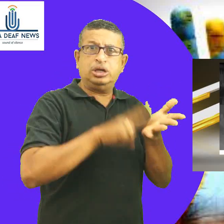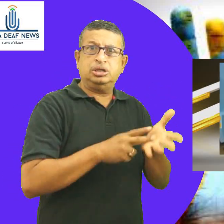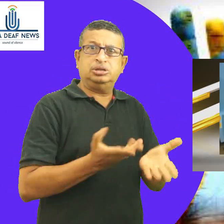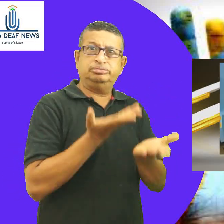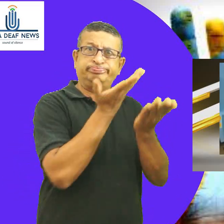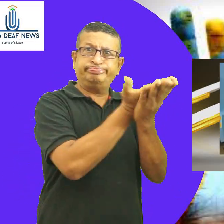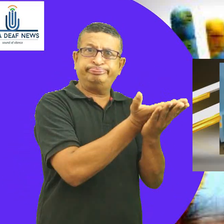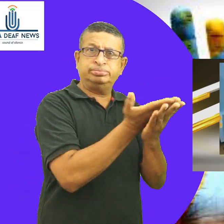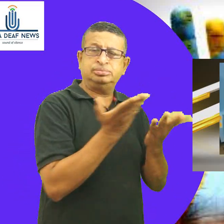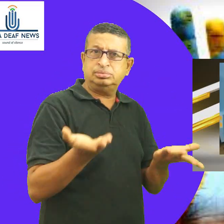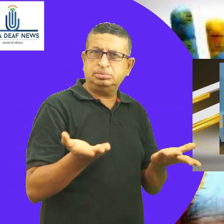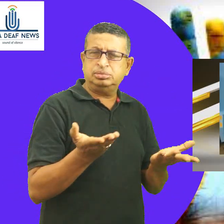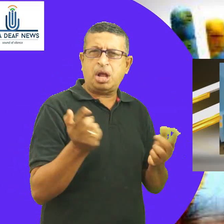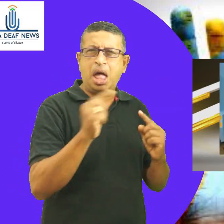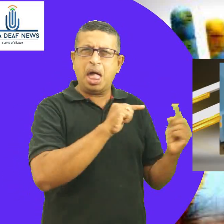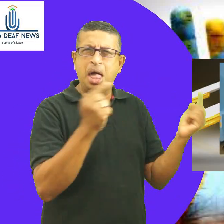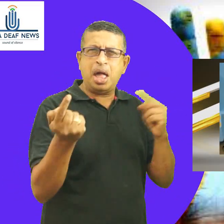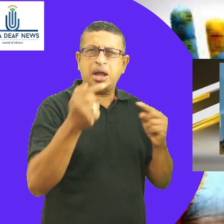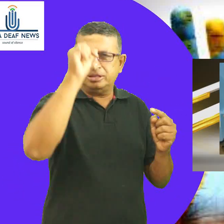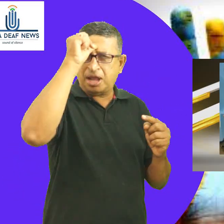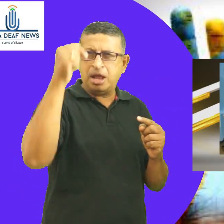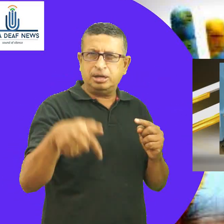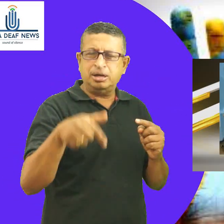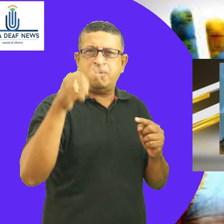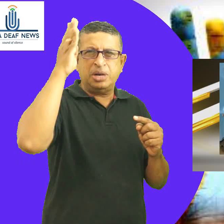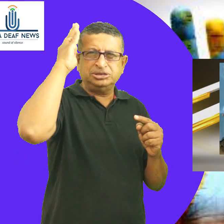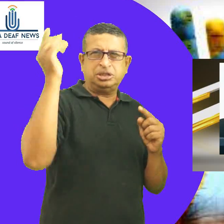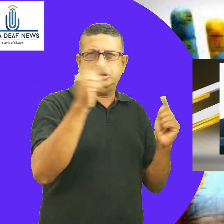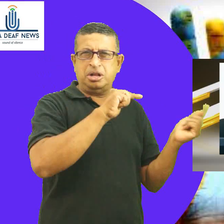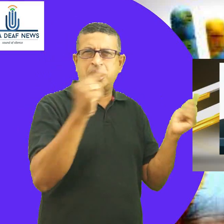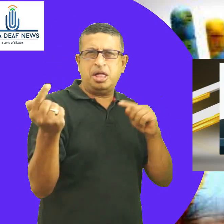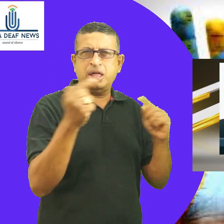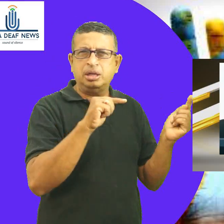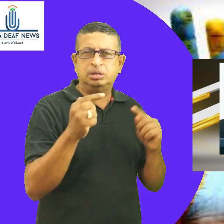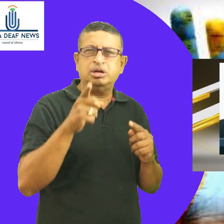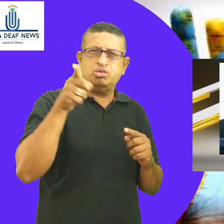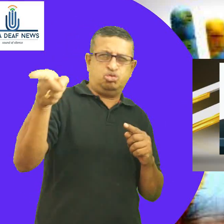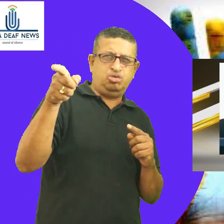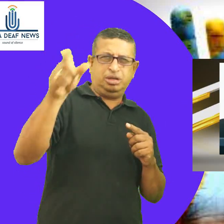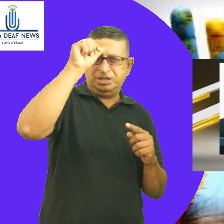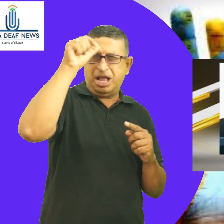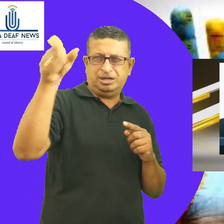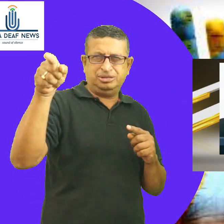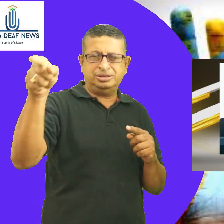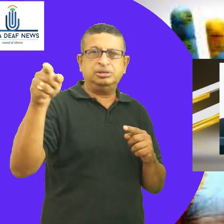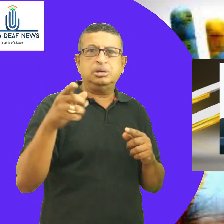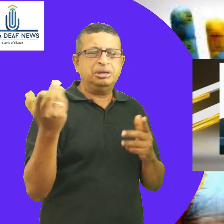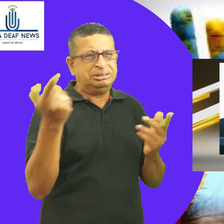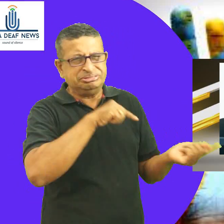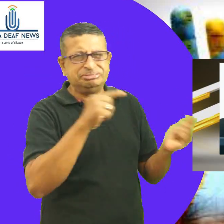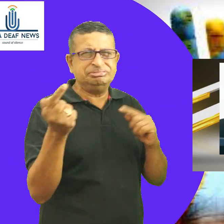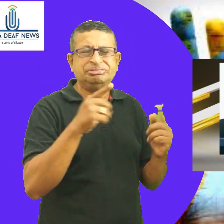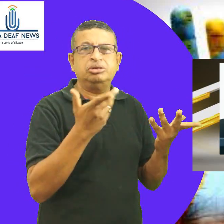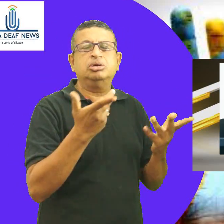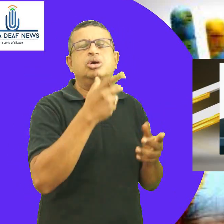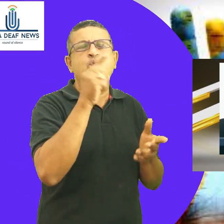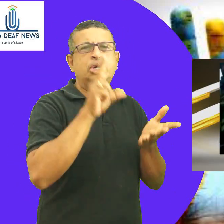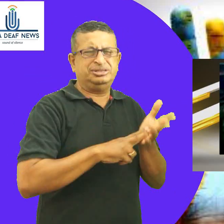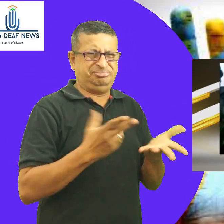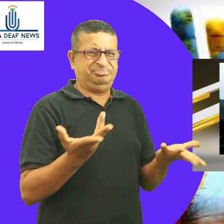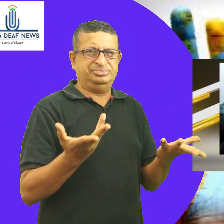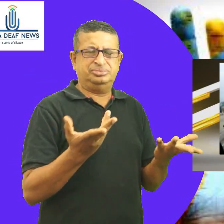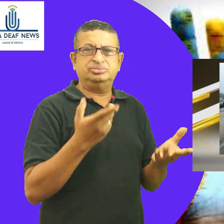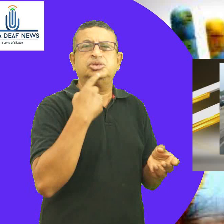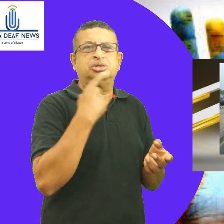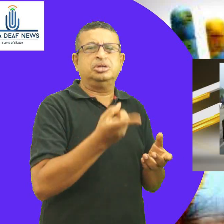information docket on how the incident transpired. This also included a list of items and munitions that clearly